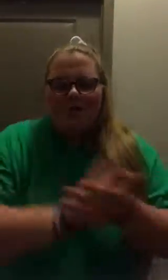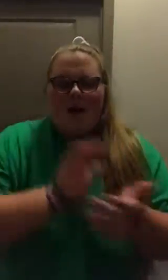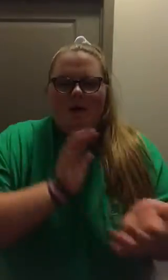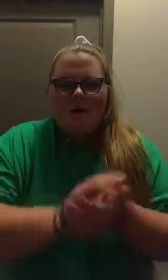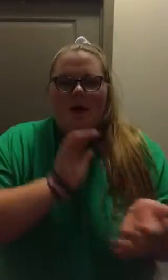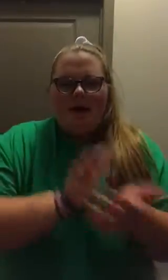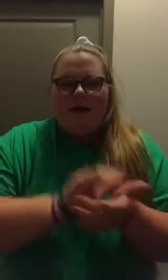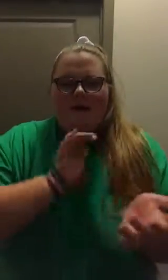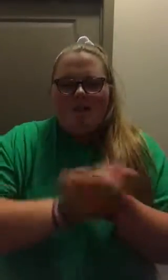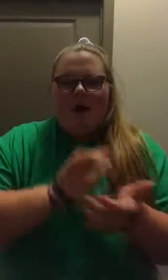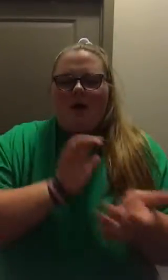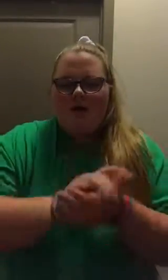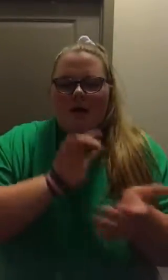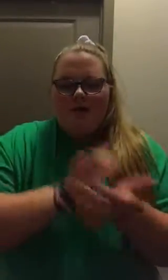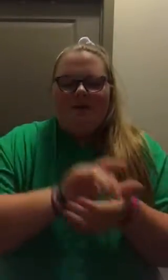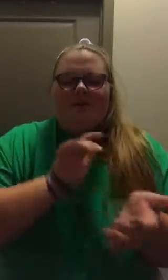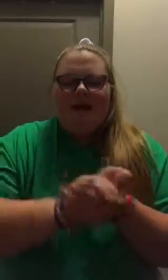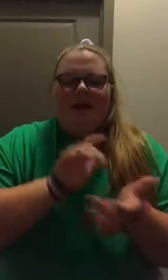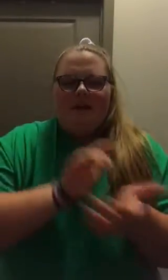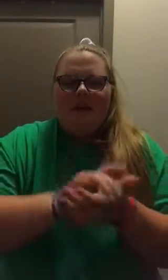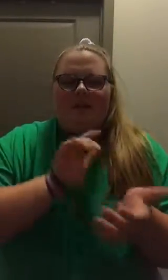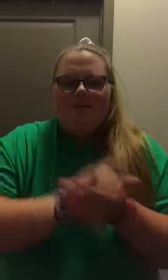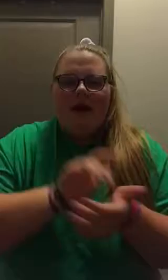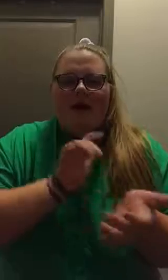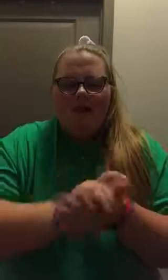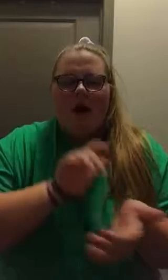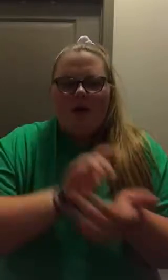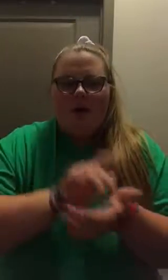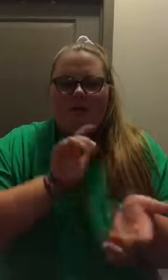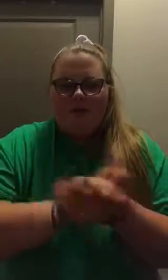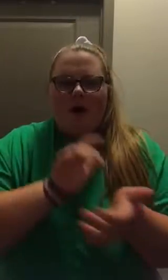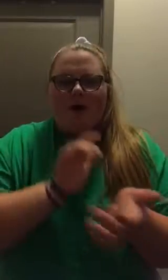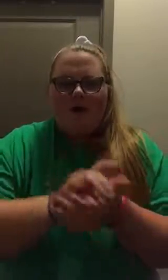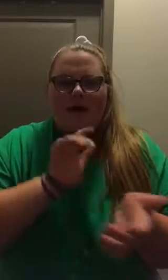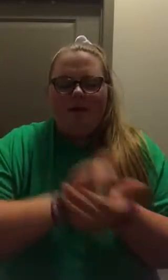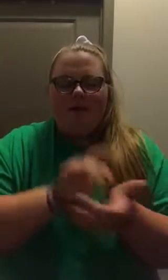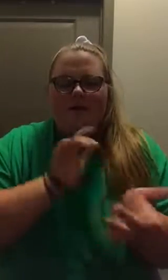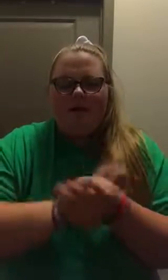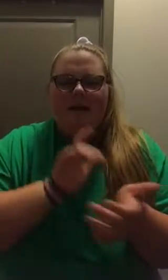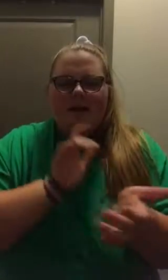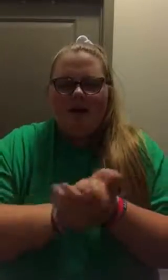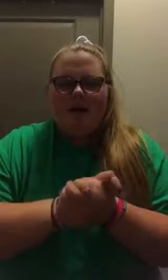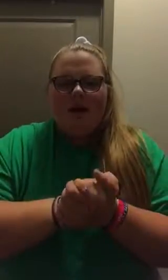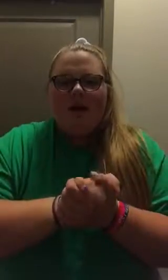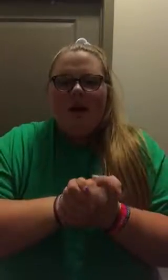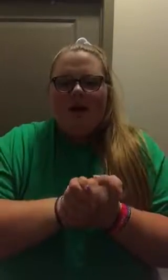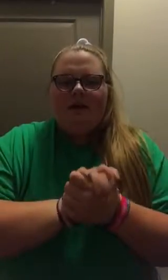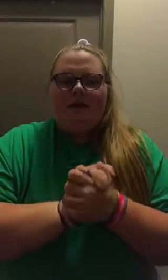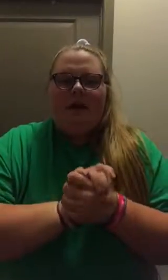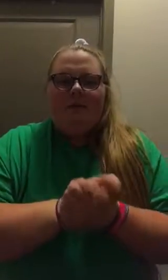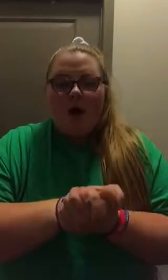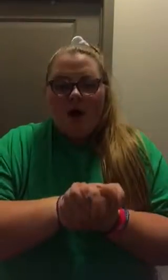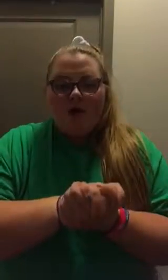Rare Bog, Ratlin Bog, way down in the valley, y'all. Rare Bog, Ratlin Bog, way down in the valley, y'all. And in that bog,